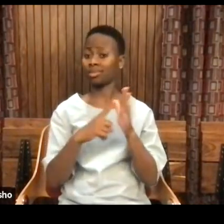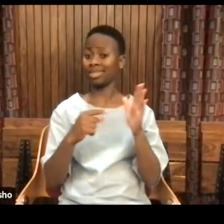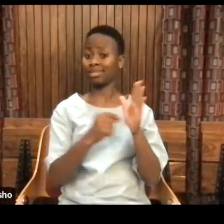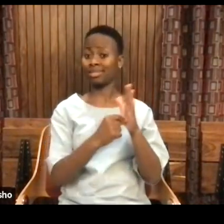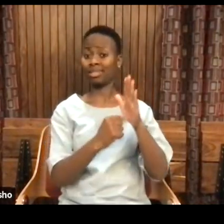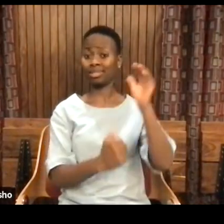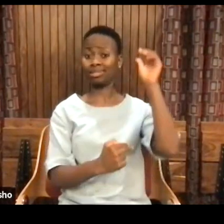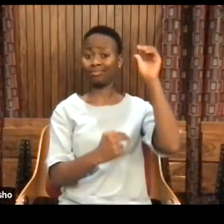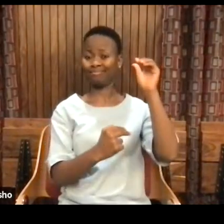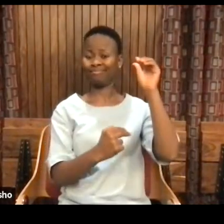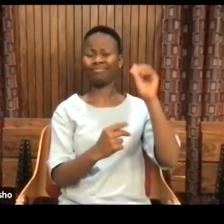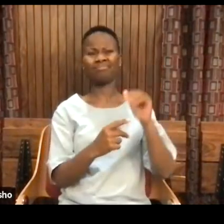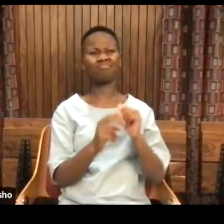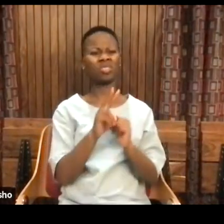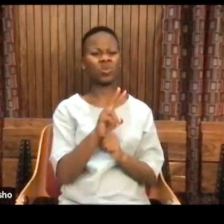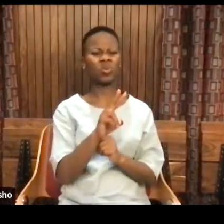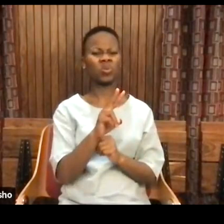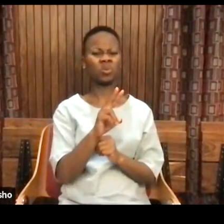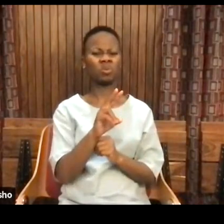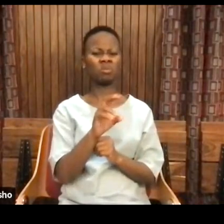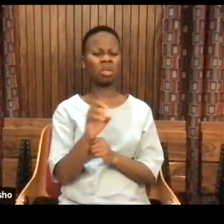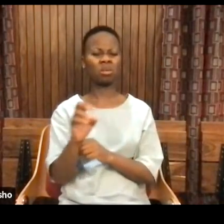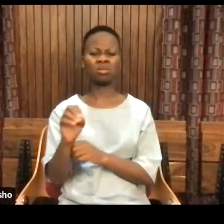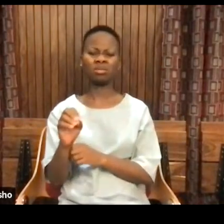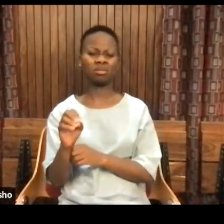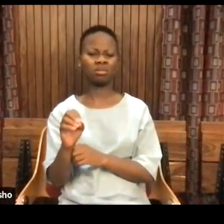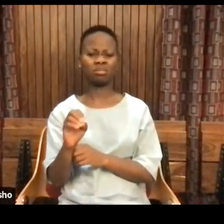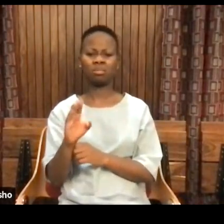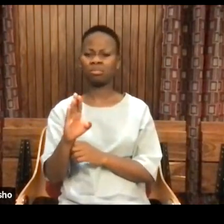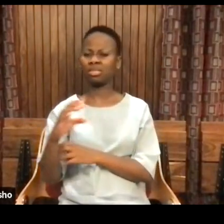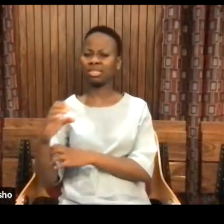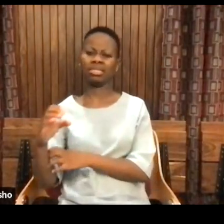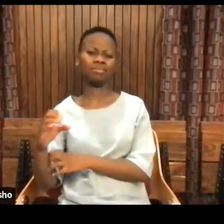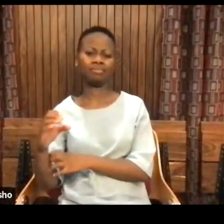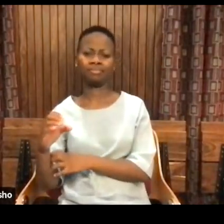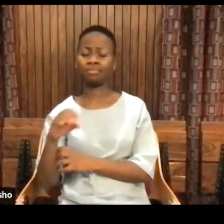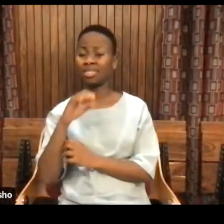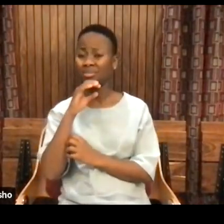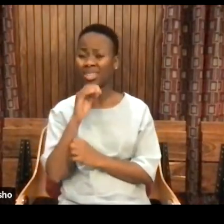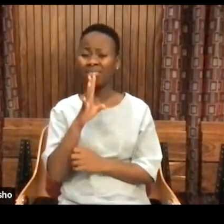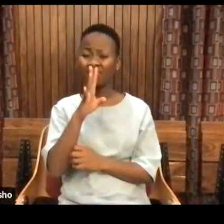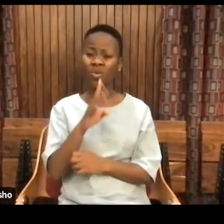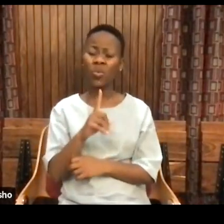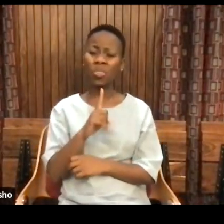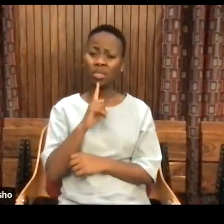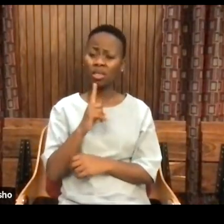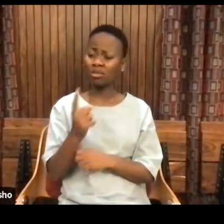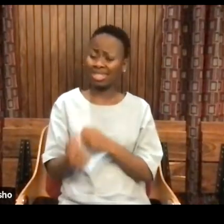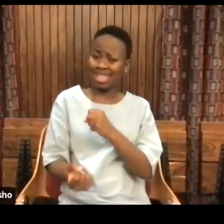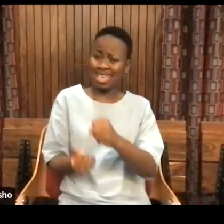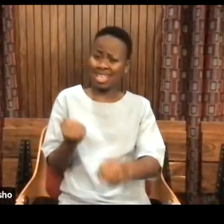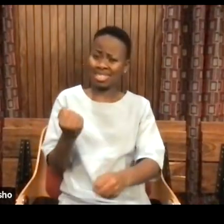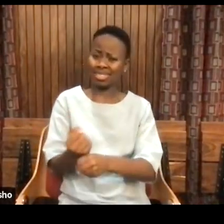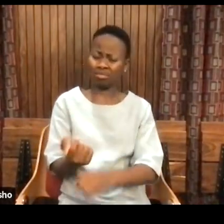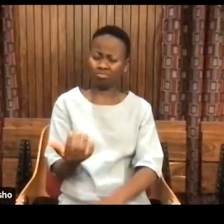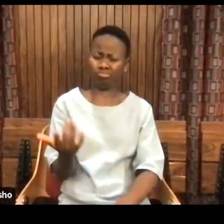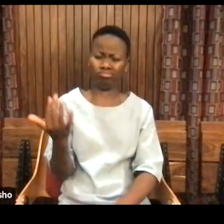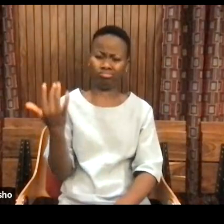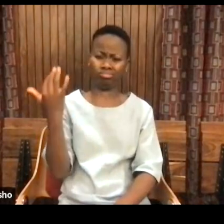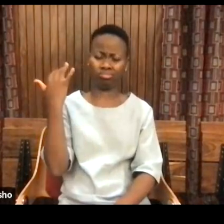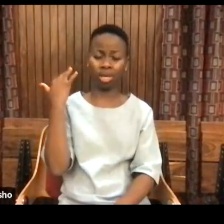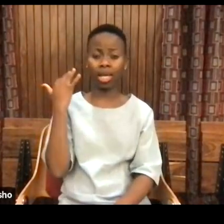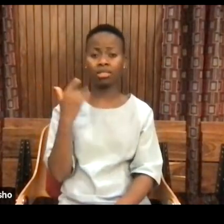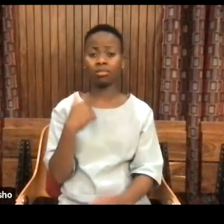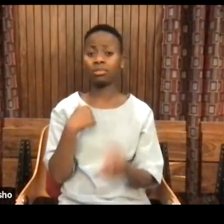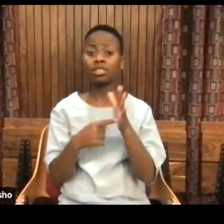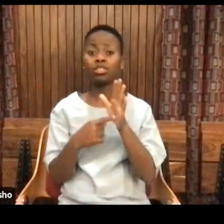2000 BCE. In other words, 4,000 years ago. And I show the place,